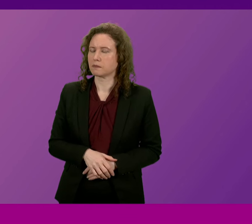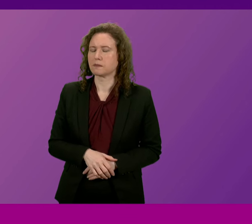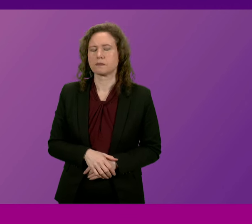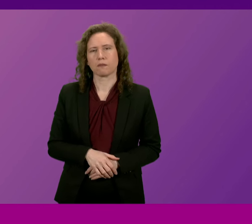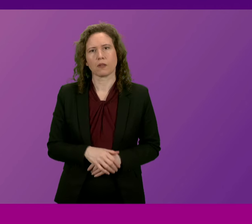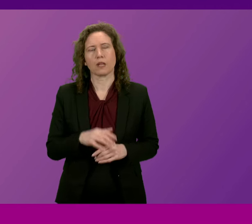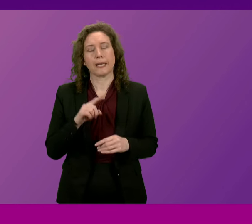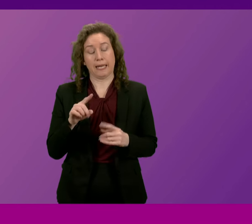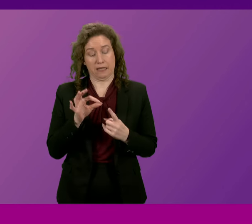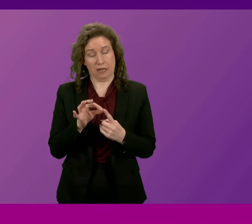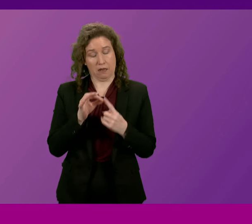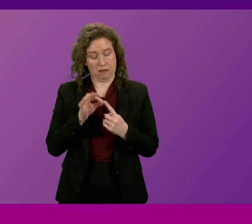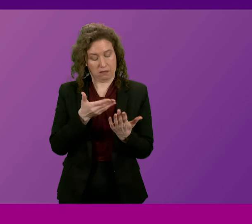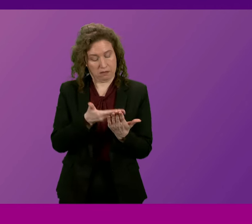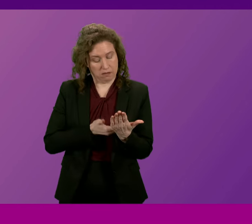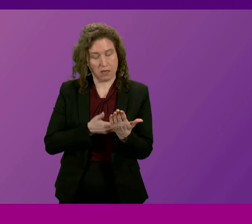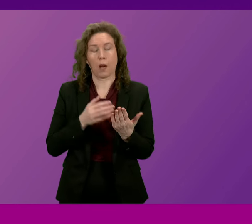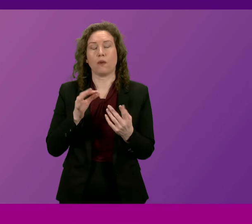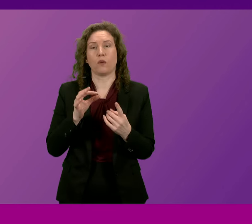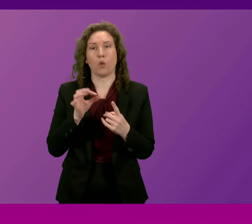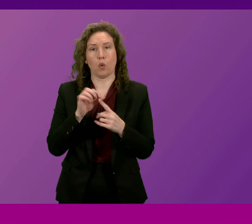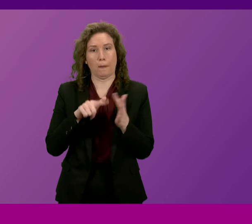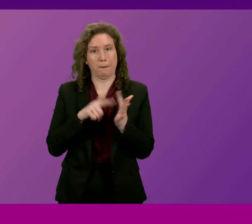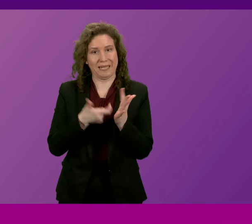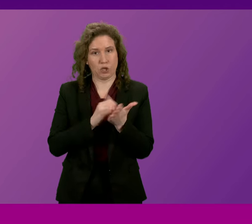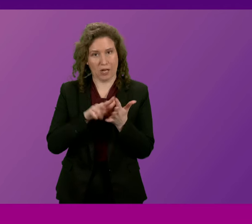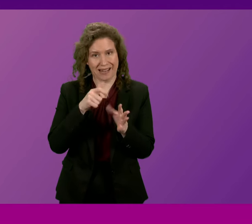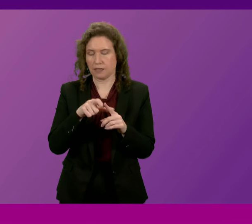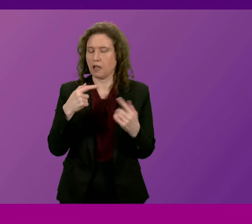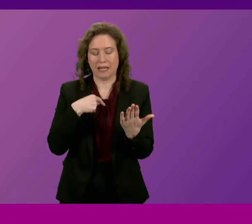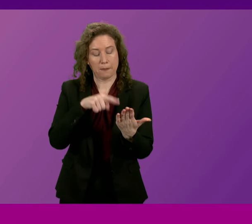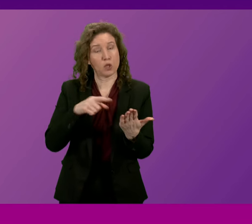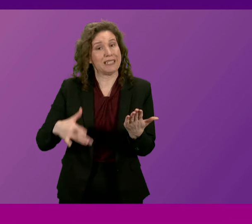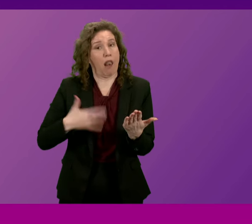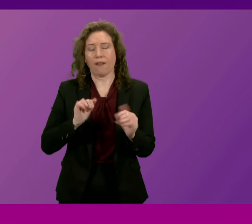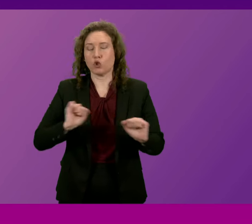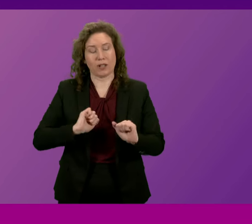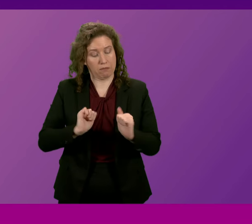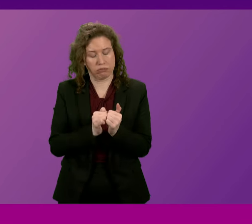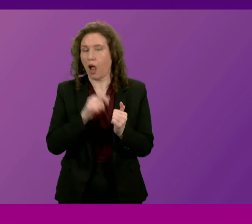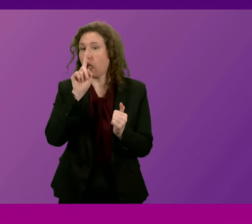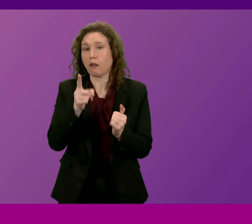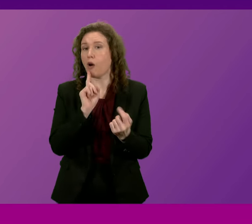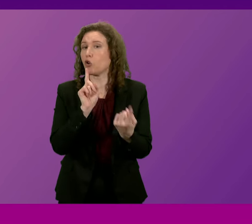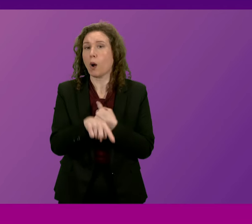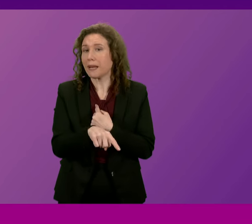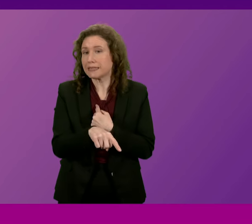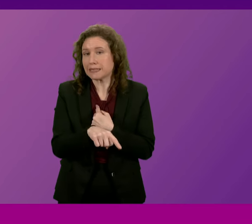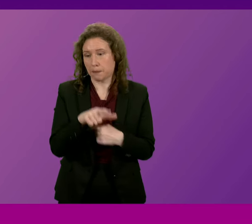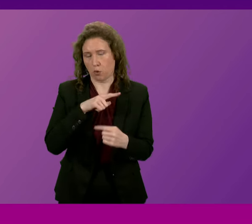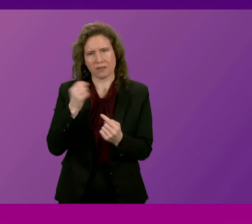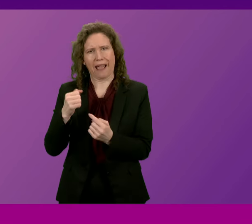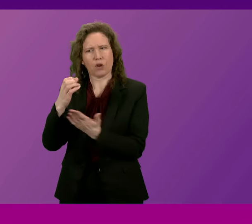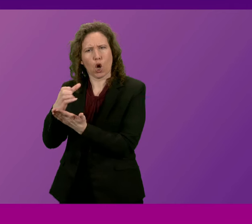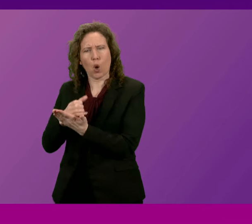The application at Peterhead is a live application and I would be breaching the ministerial code if I was to make any detailed comments